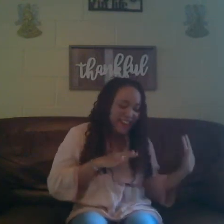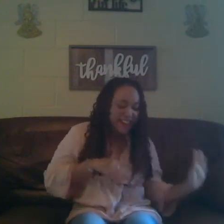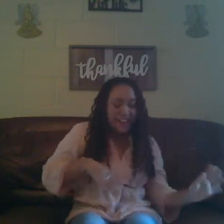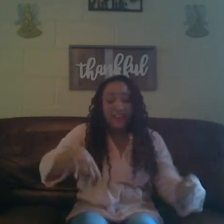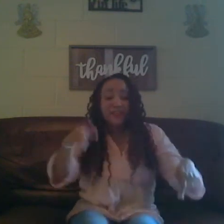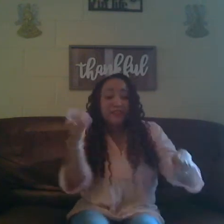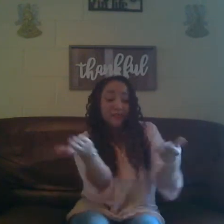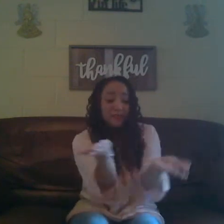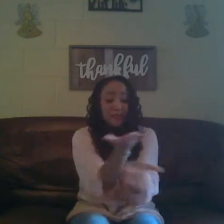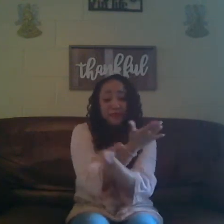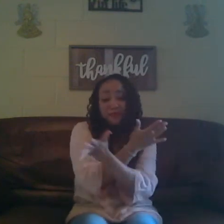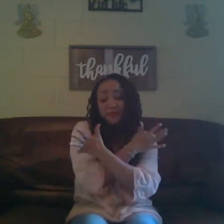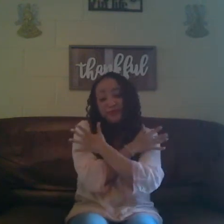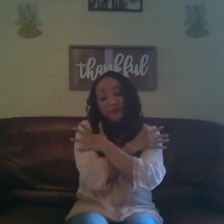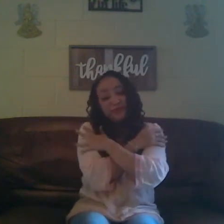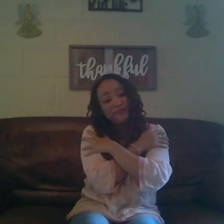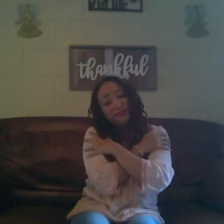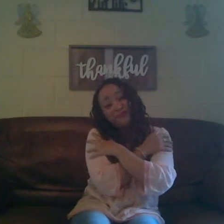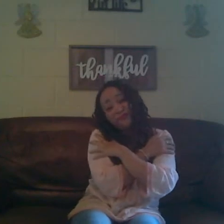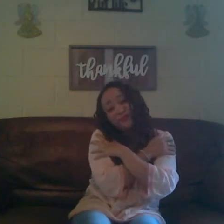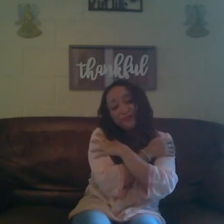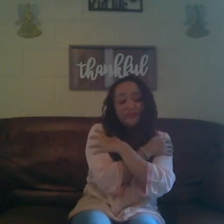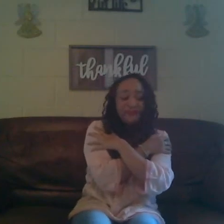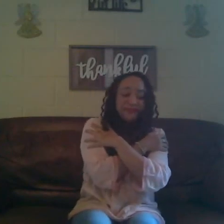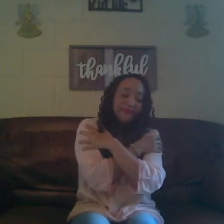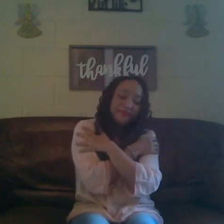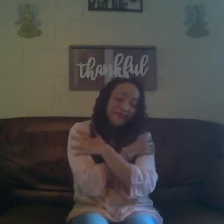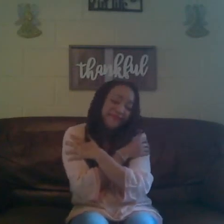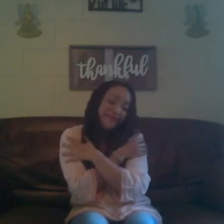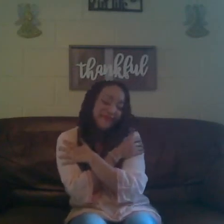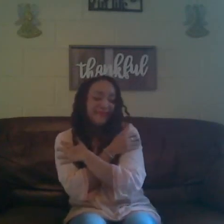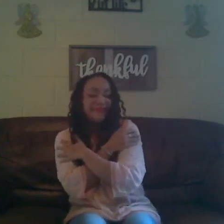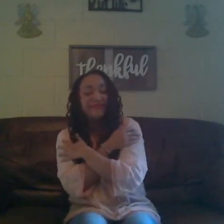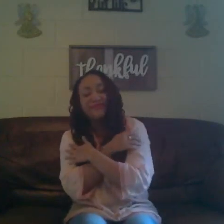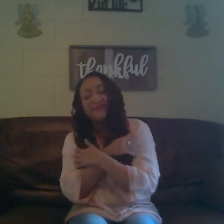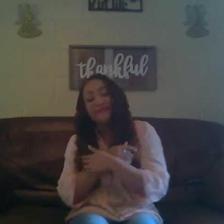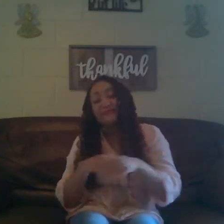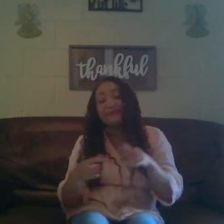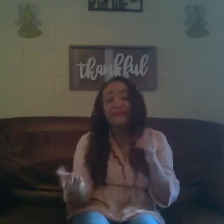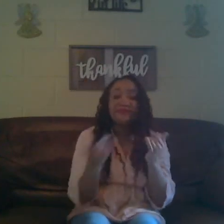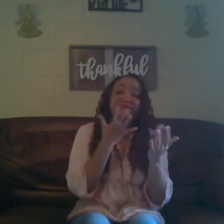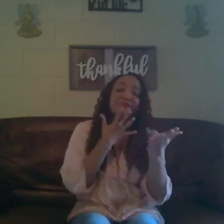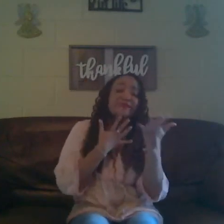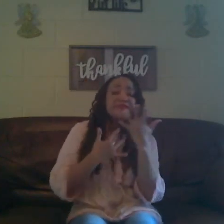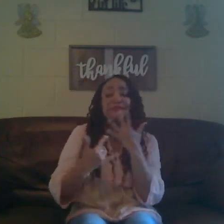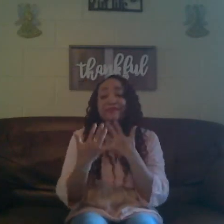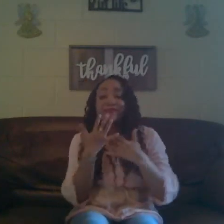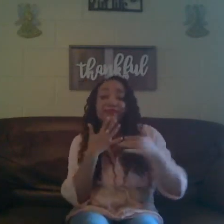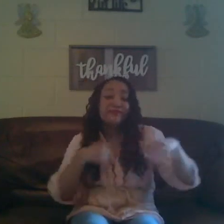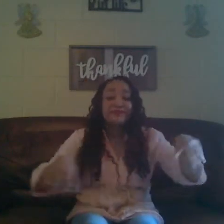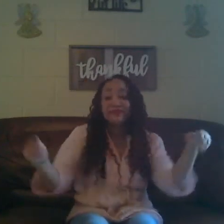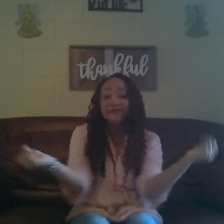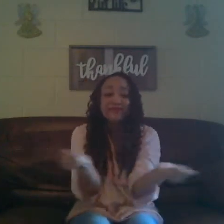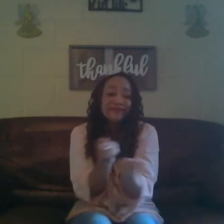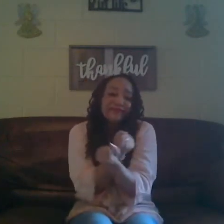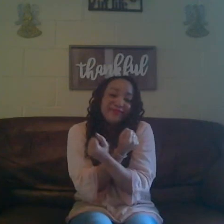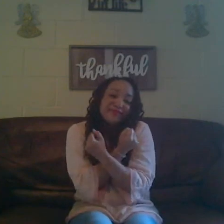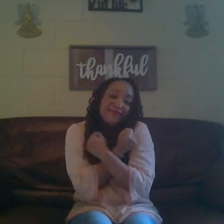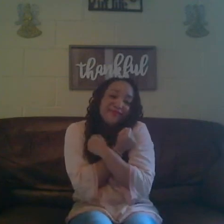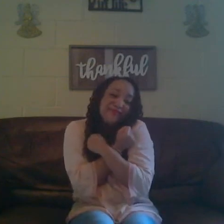You wrap me up in the color of love